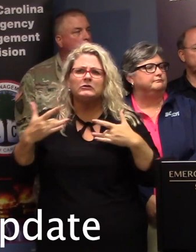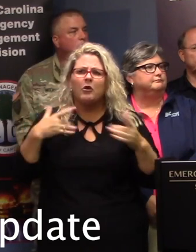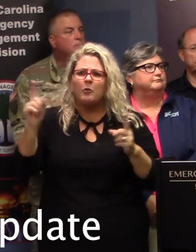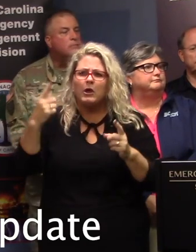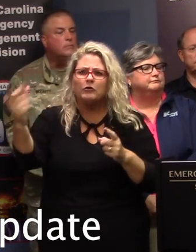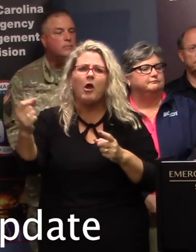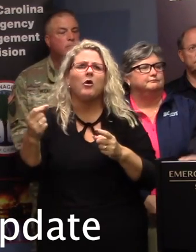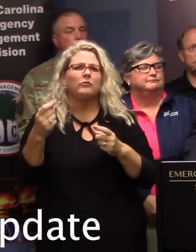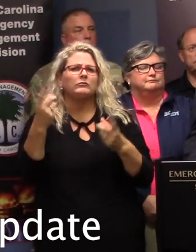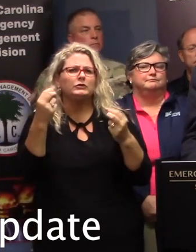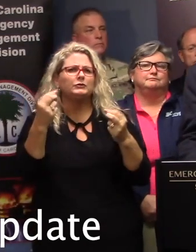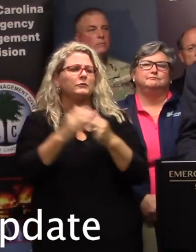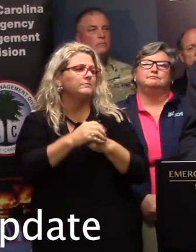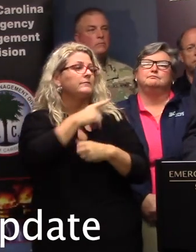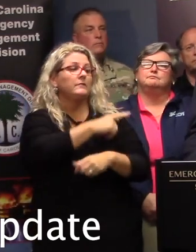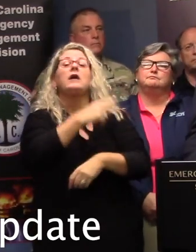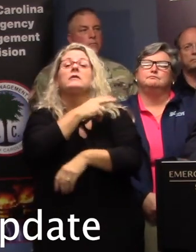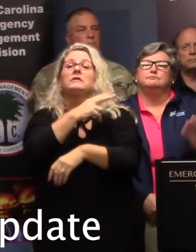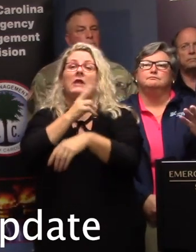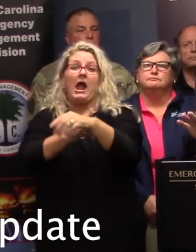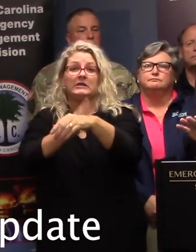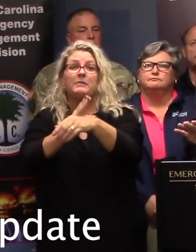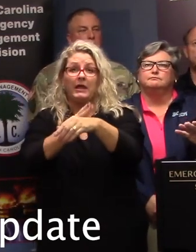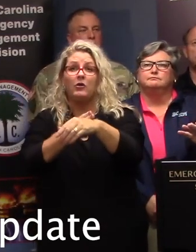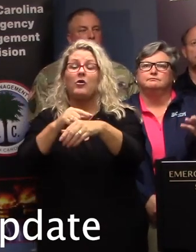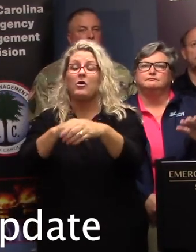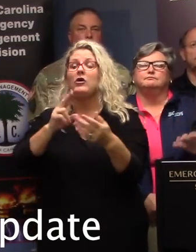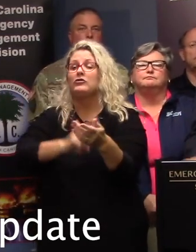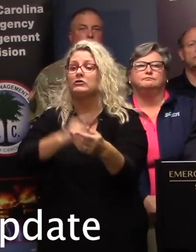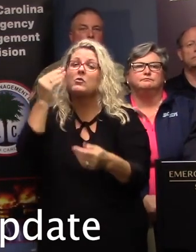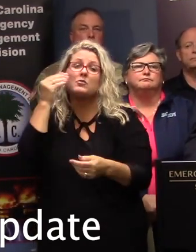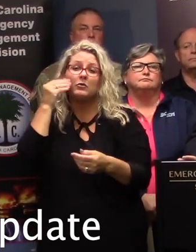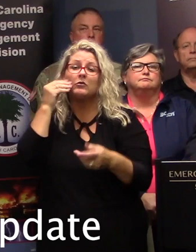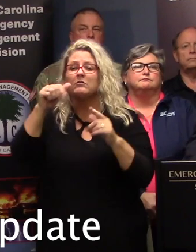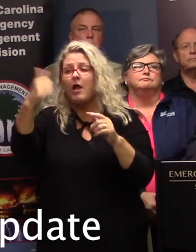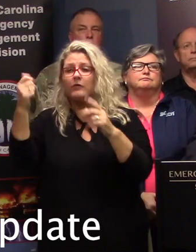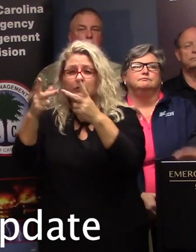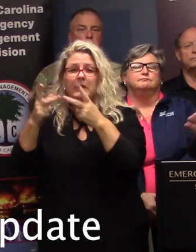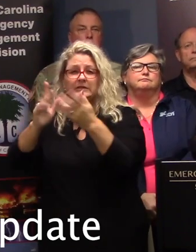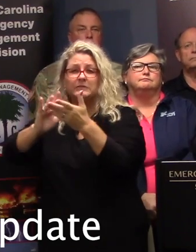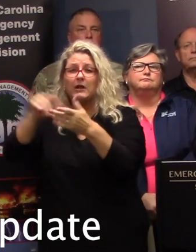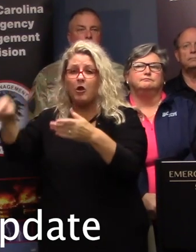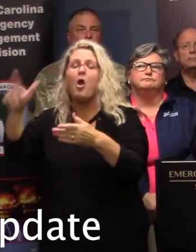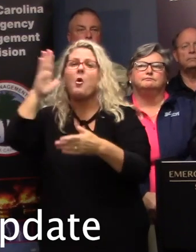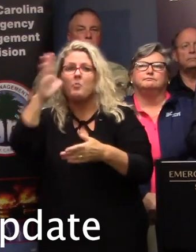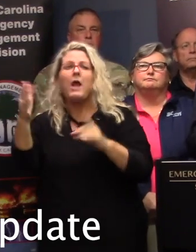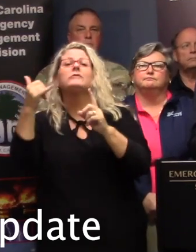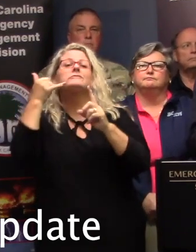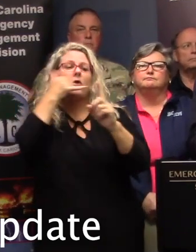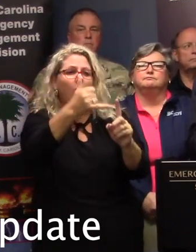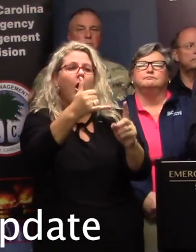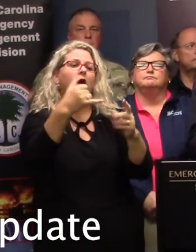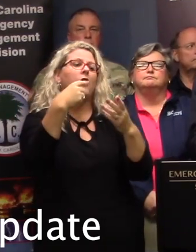Dr. Tumey? The hospitals and nursing homes and other facilities will communicate with the family members